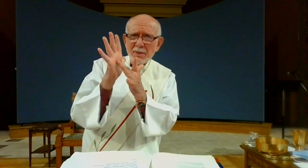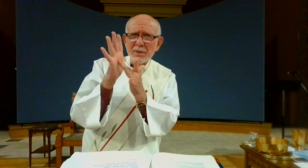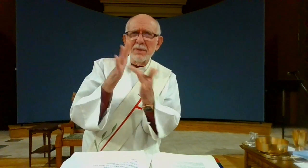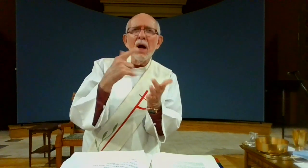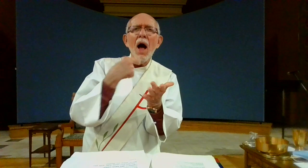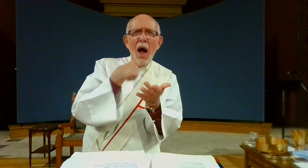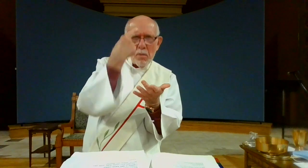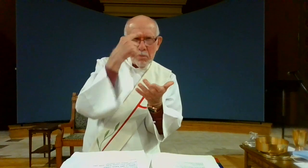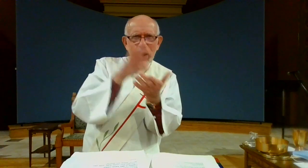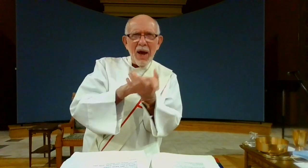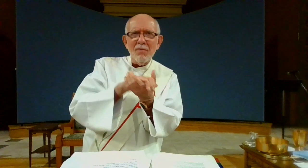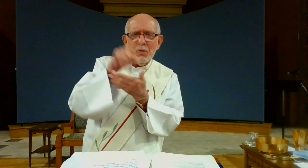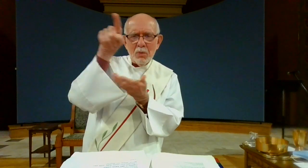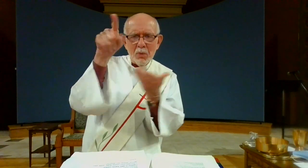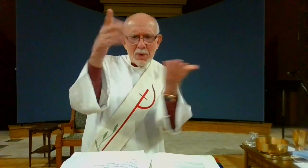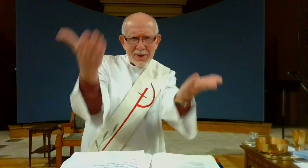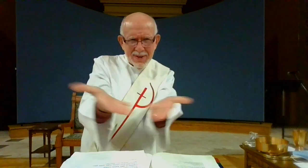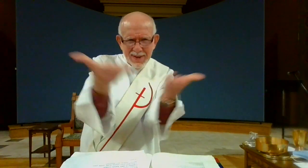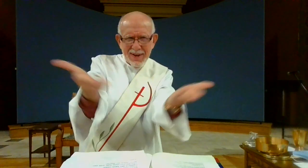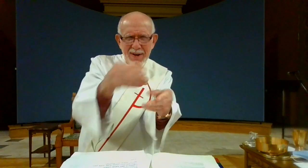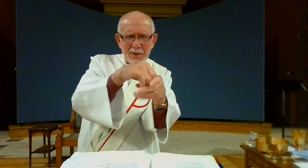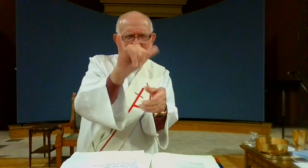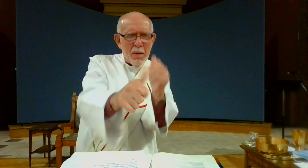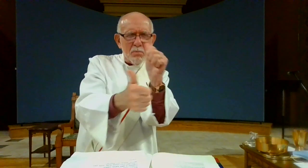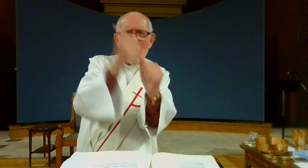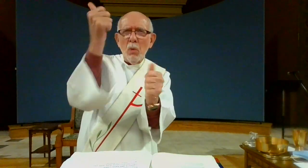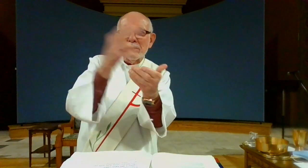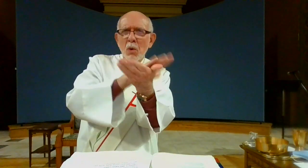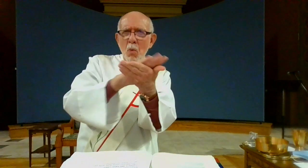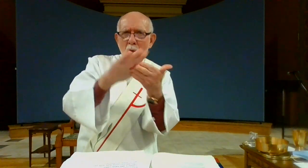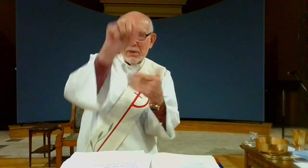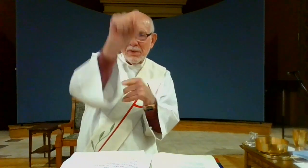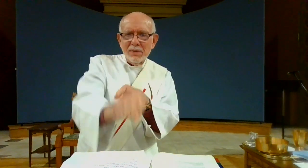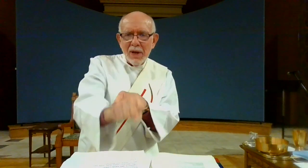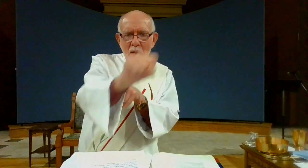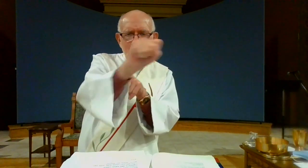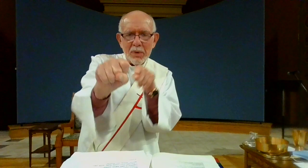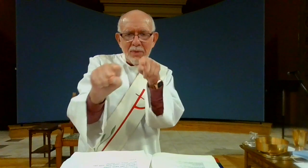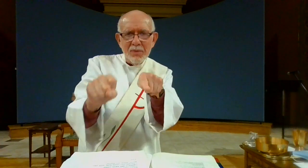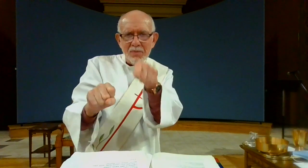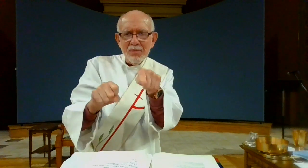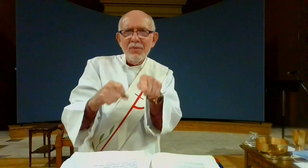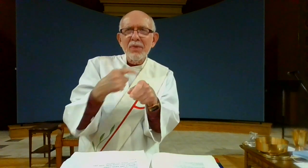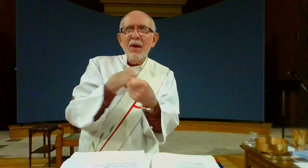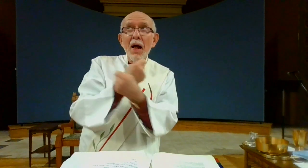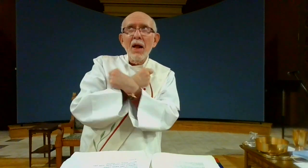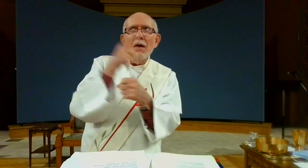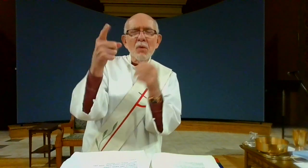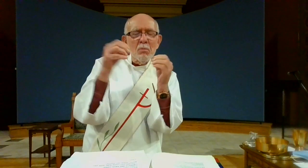Jesus, I believe that you are present in the most holy sacrament I